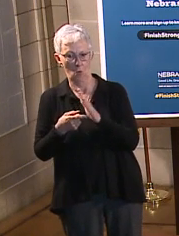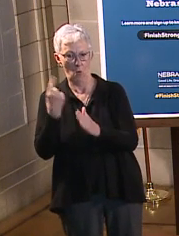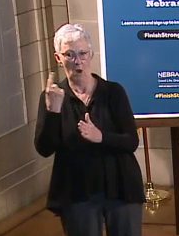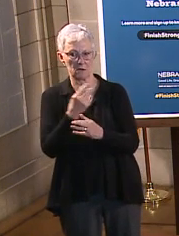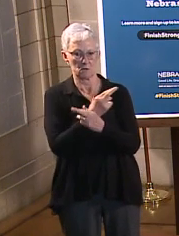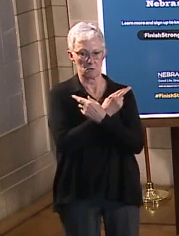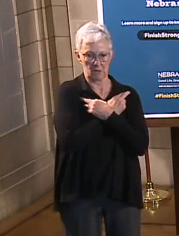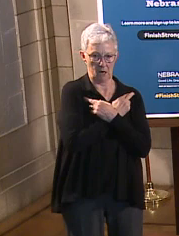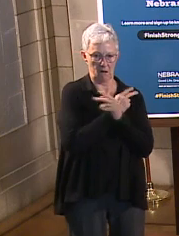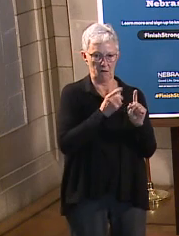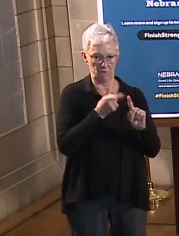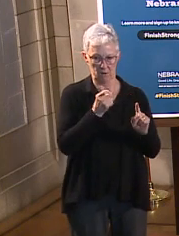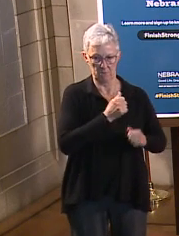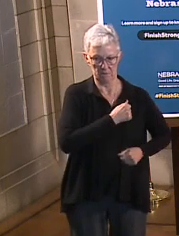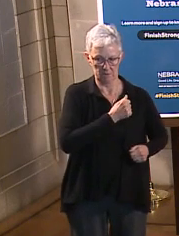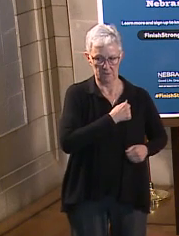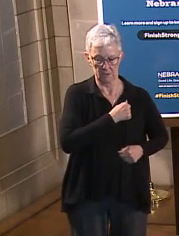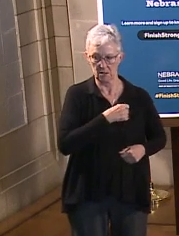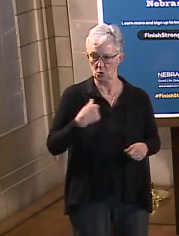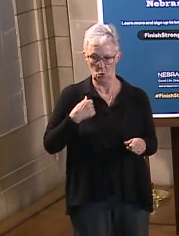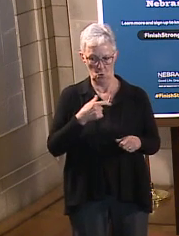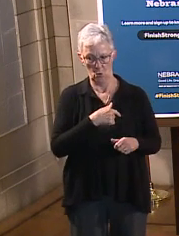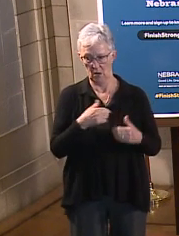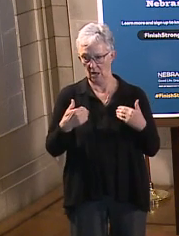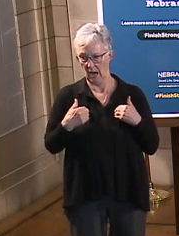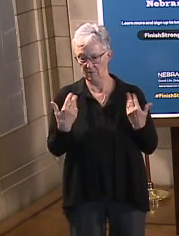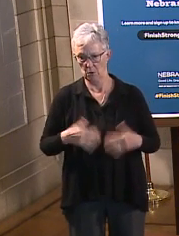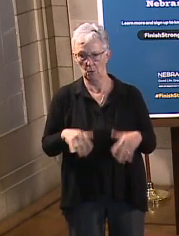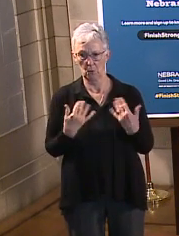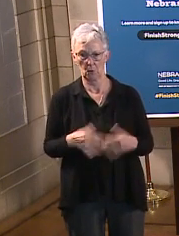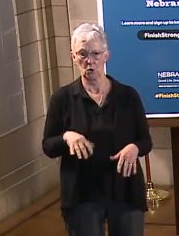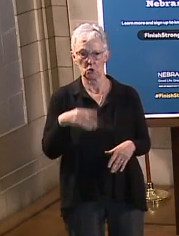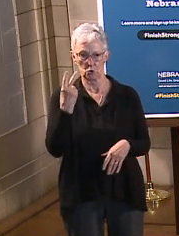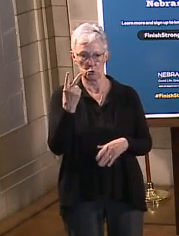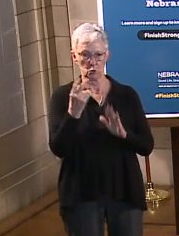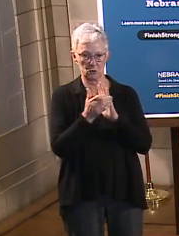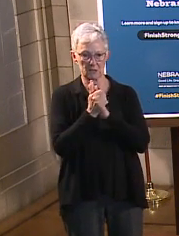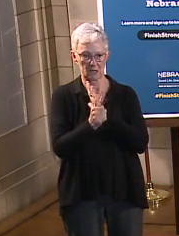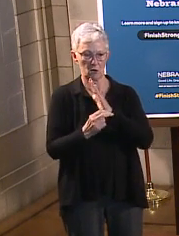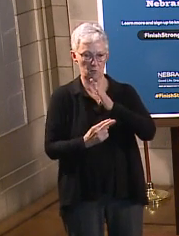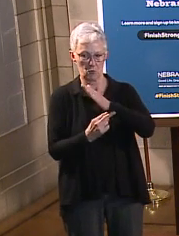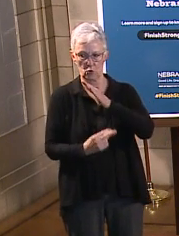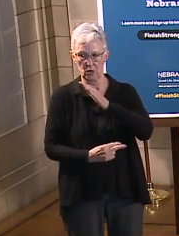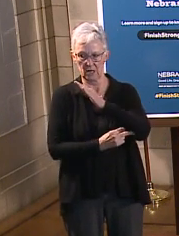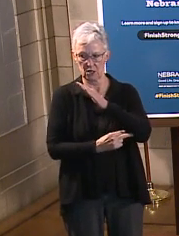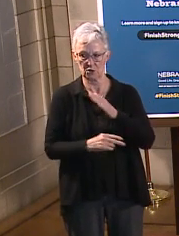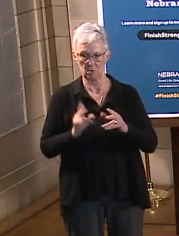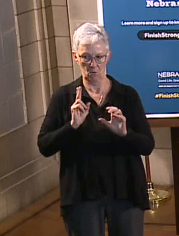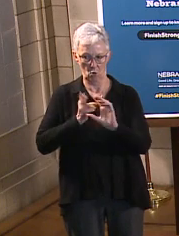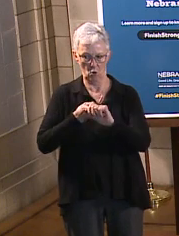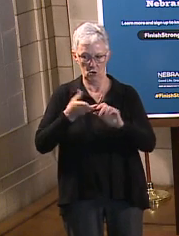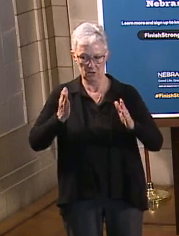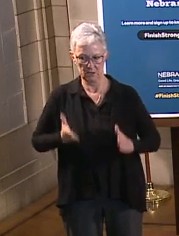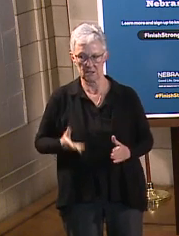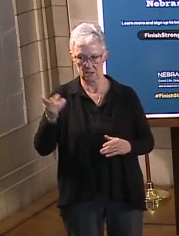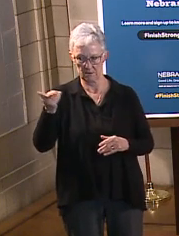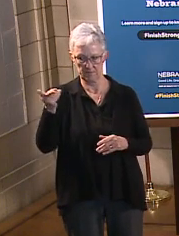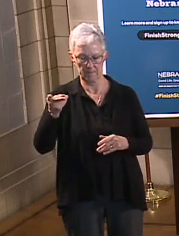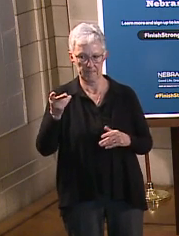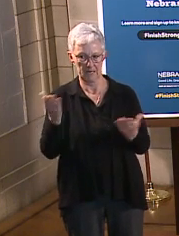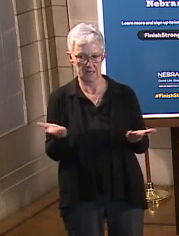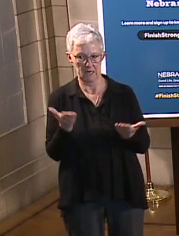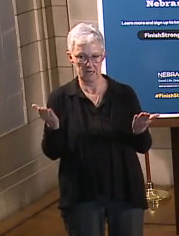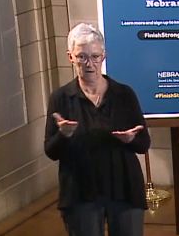and assist in registering. Best of all, we have two Skill Bridge program participants, Navy Commander Chris Cerro and Air Force Master